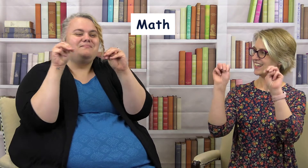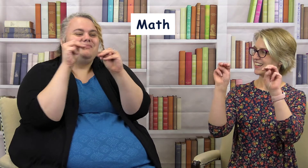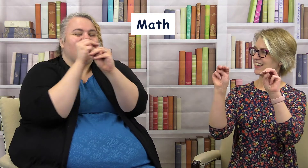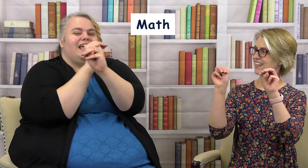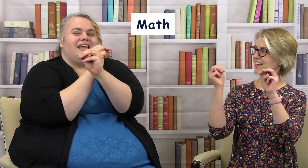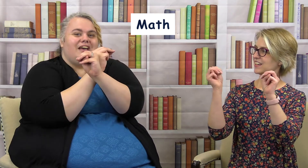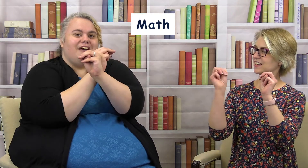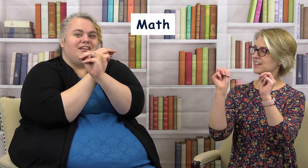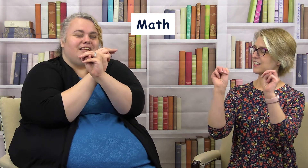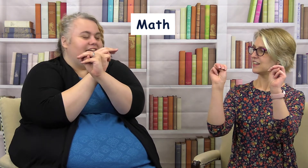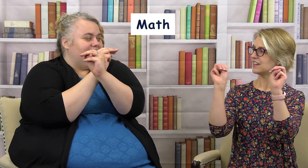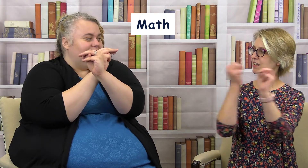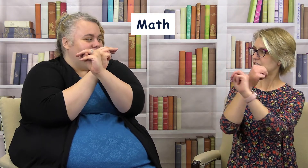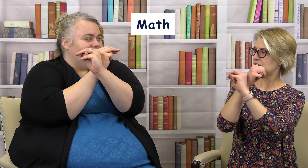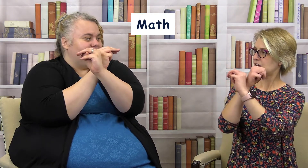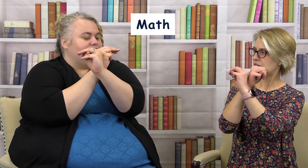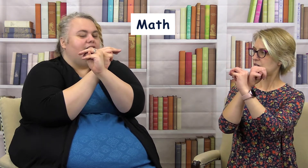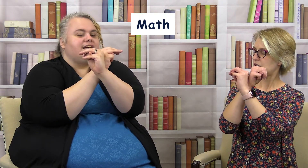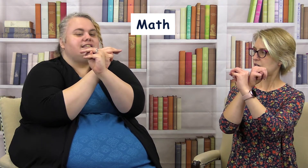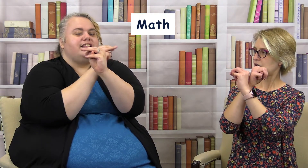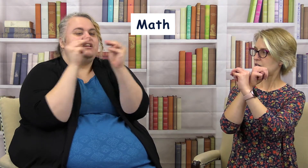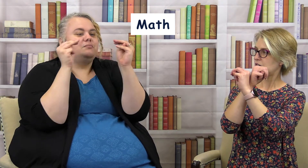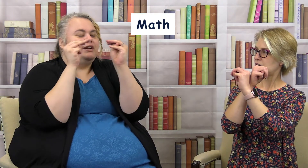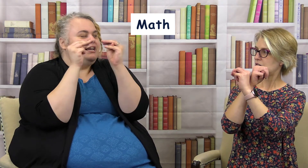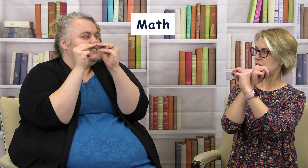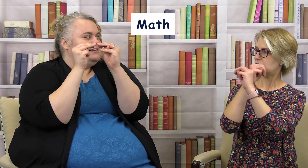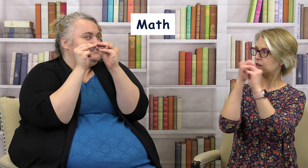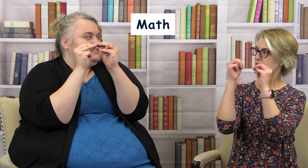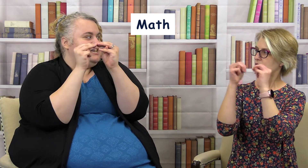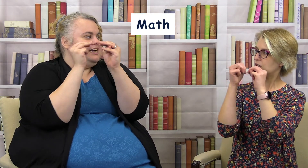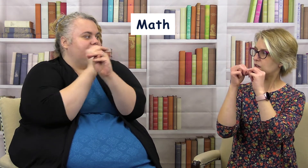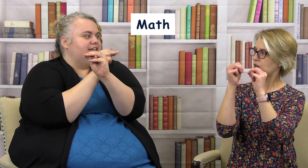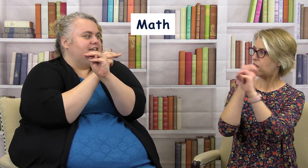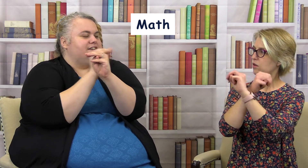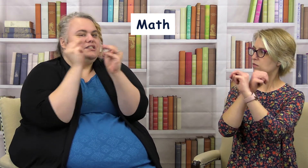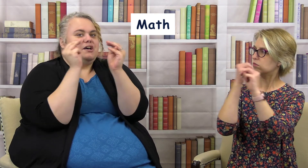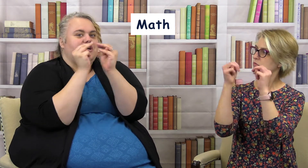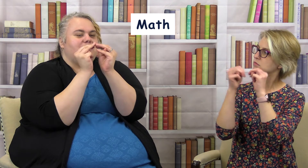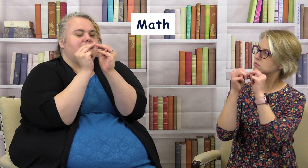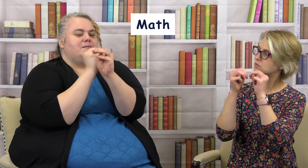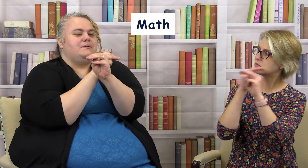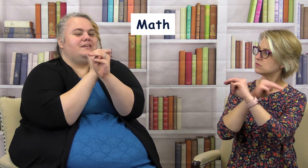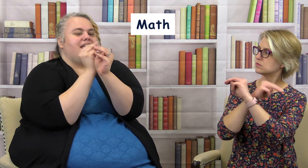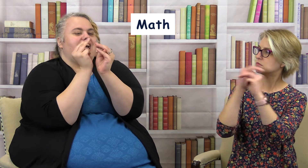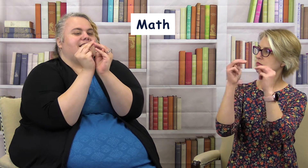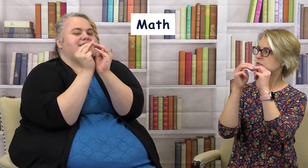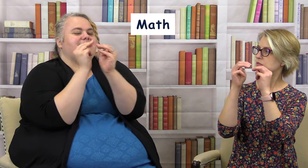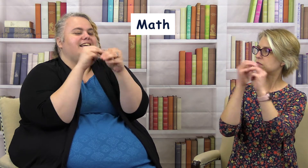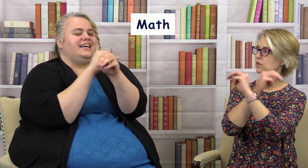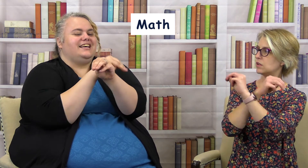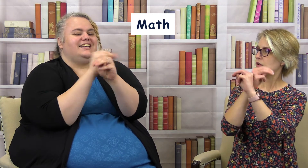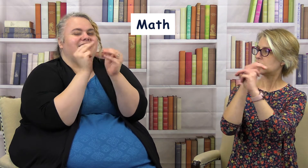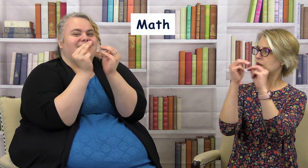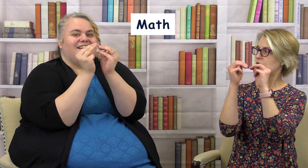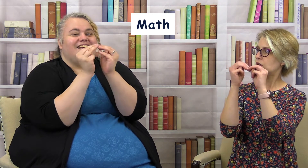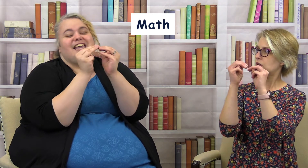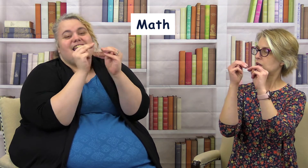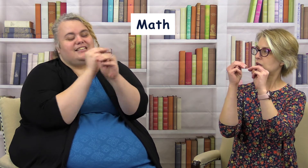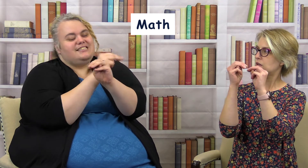and you have it here like it's crossed and then you bring it to here oh so yeah it's like a it's